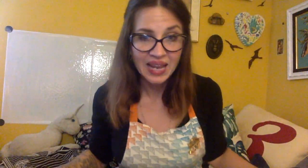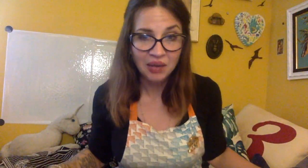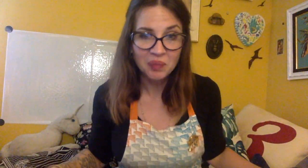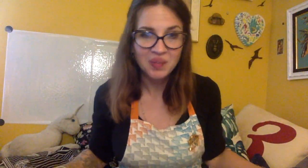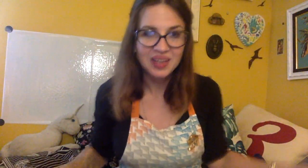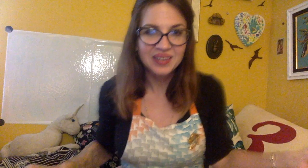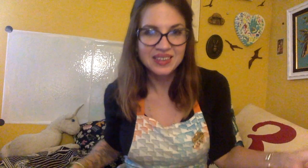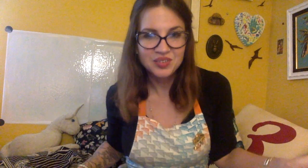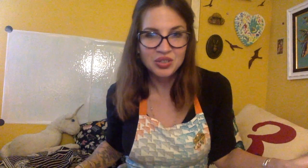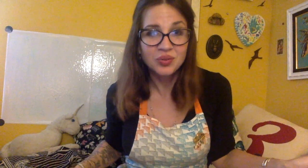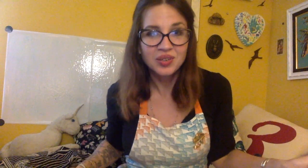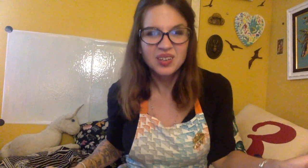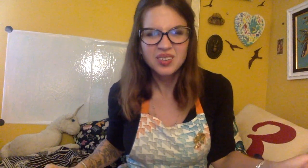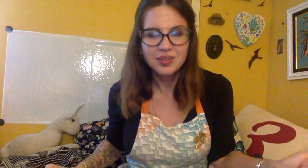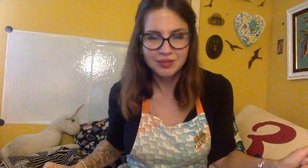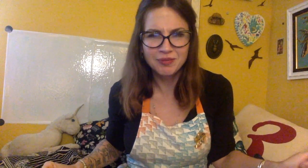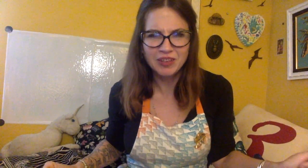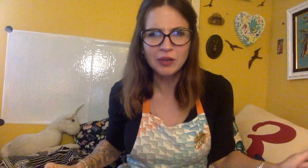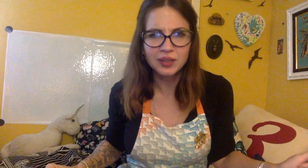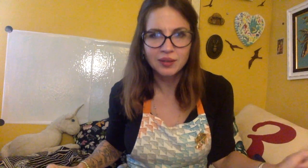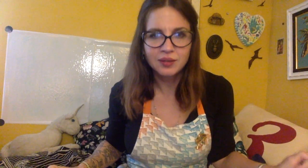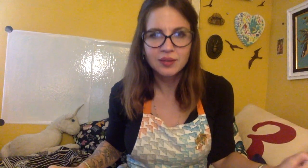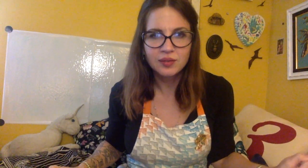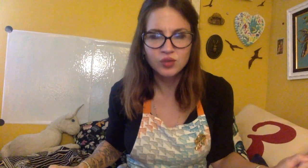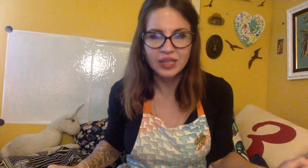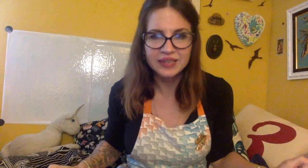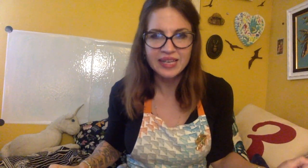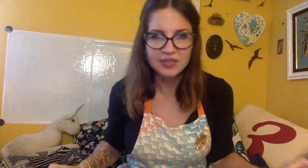Now, let's do some very silly dancing.